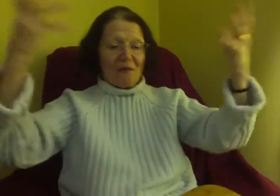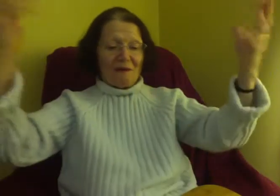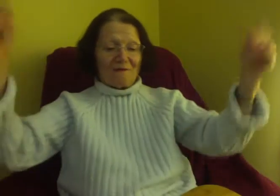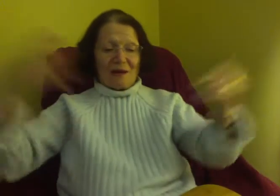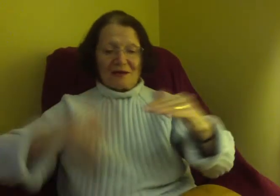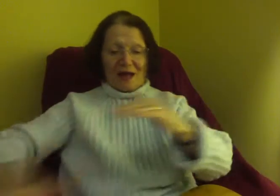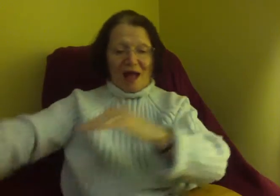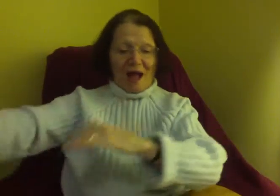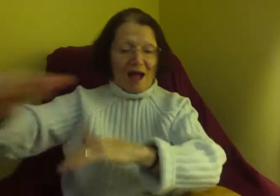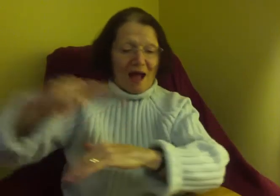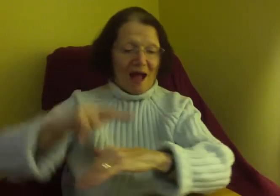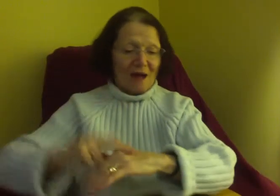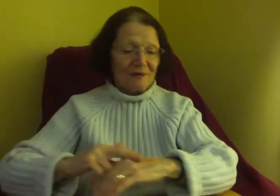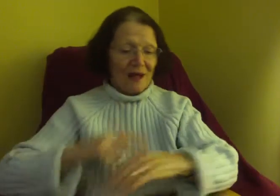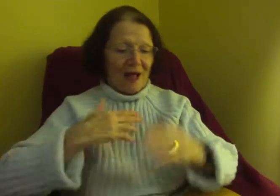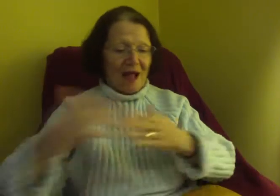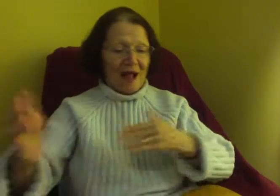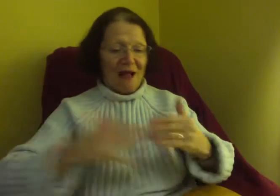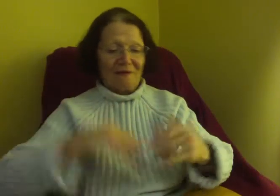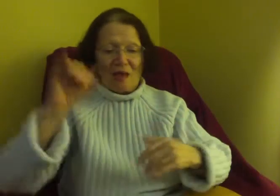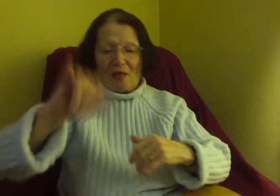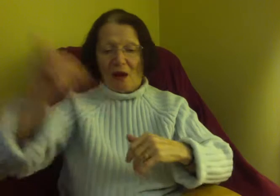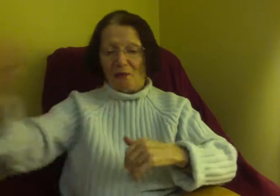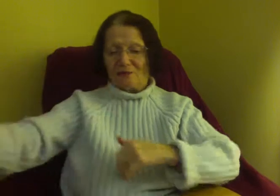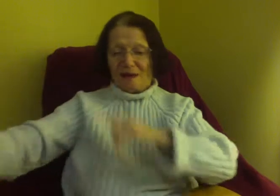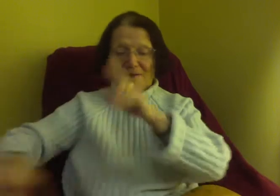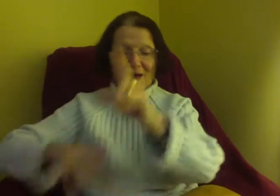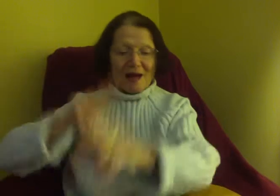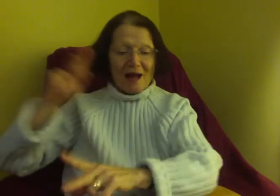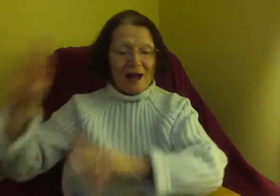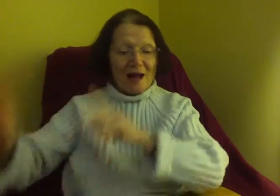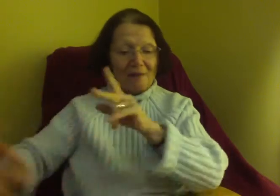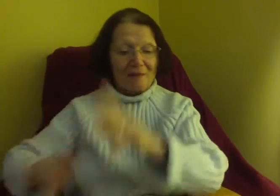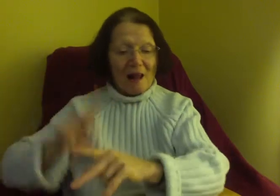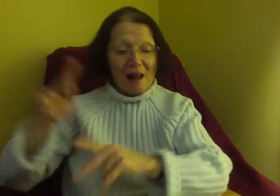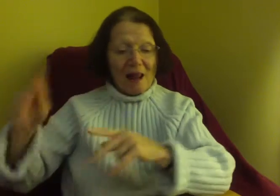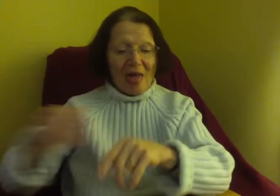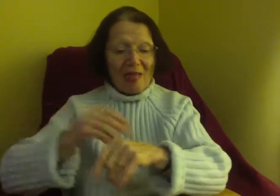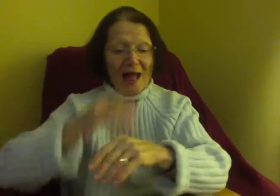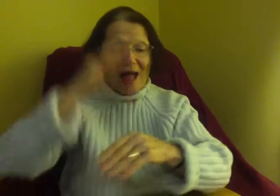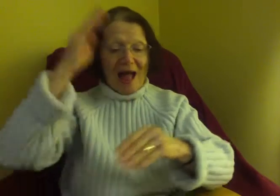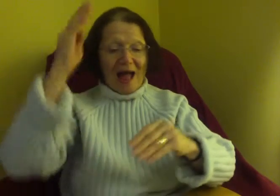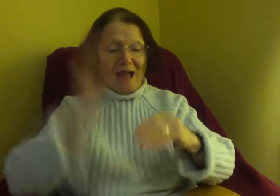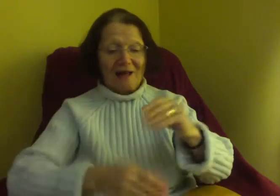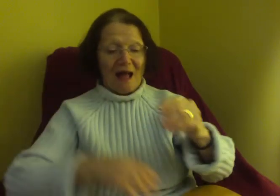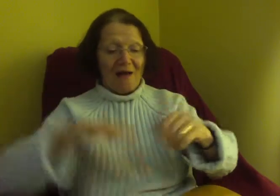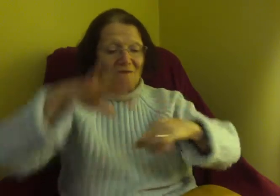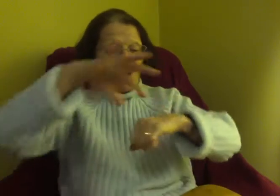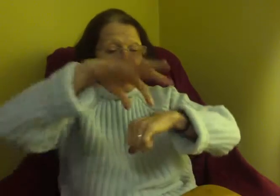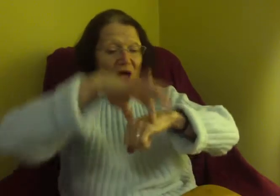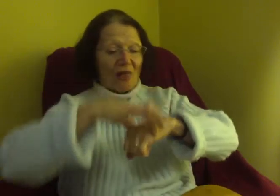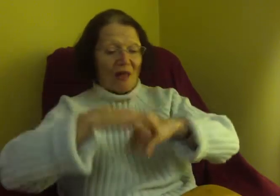has has have llega to and...